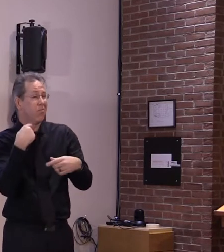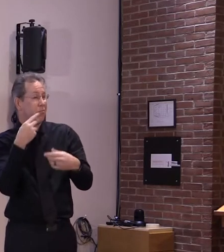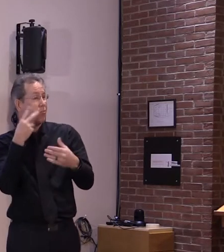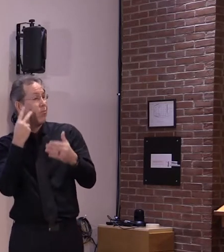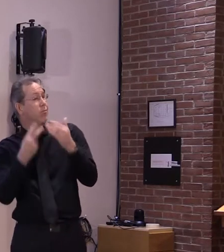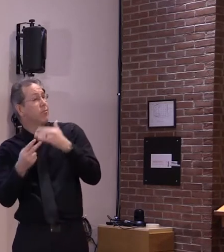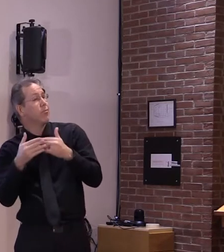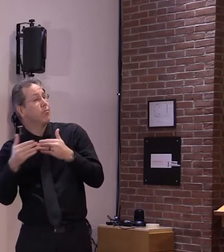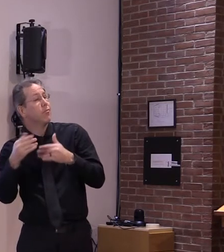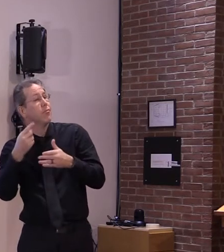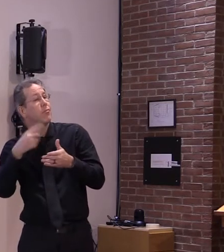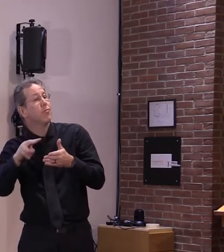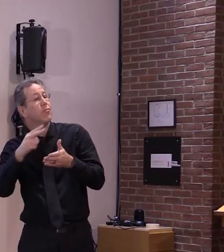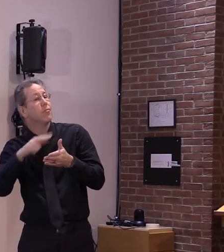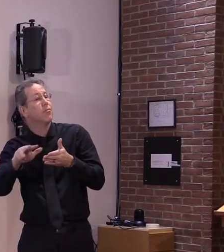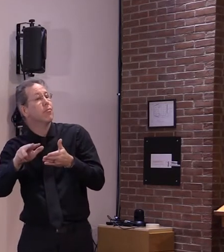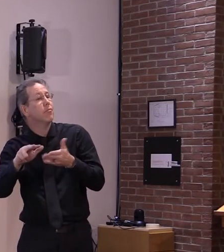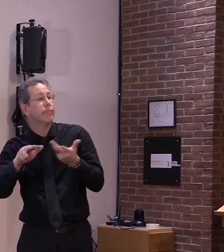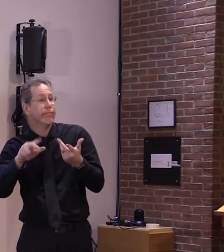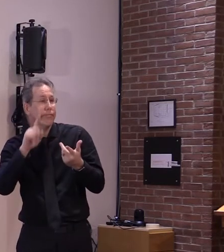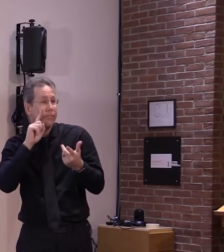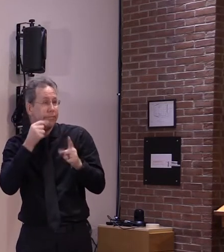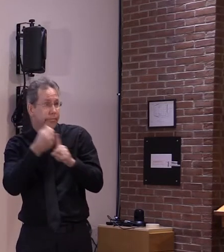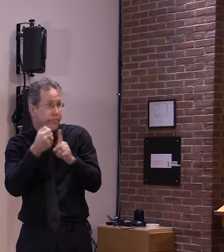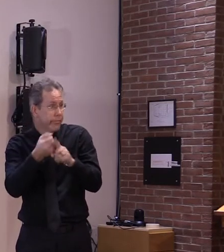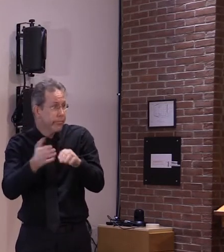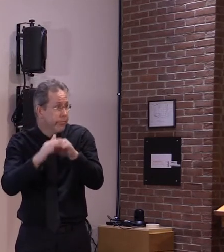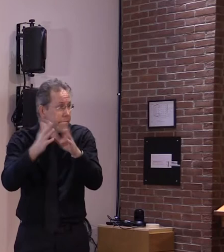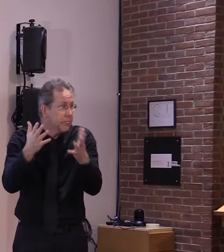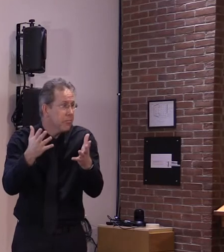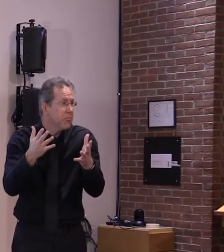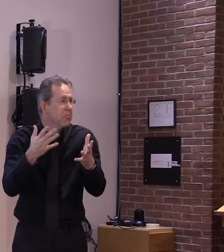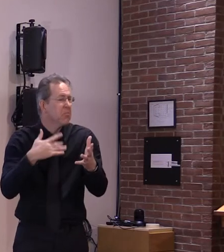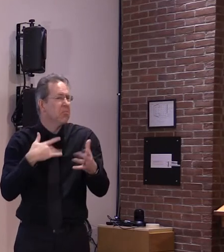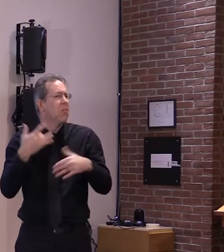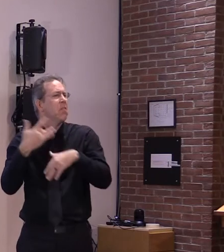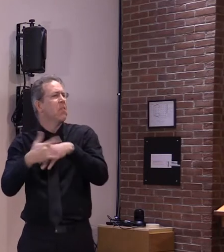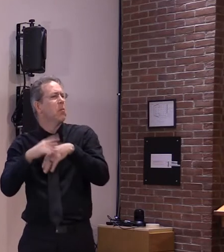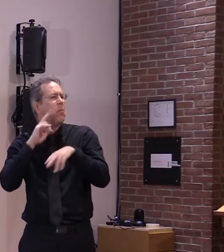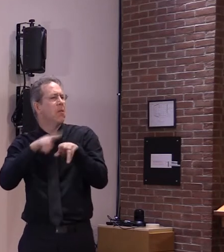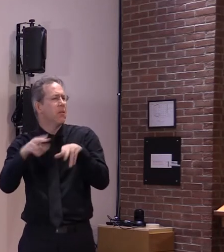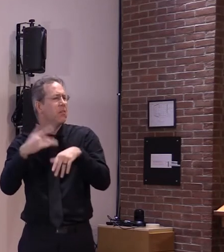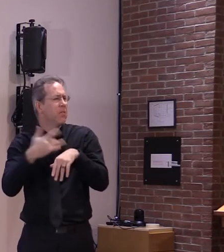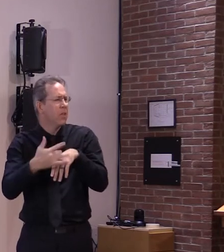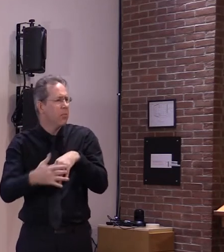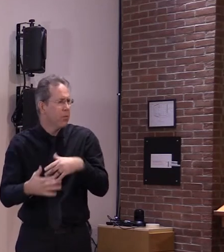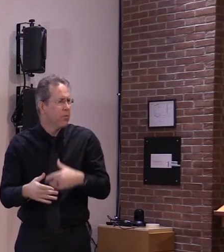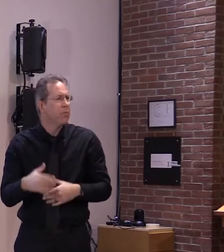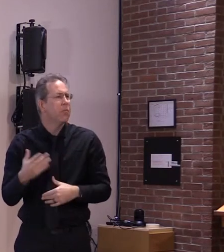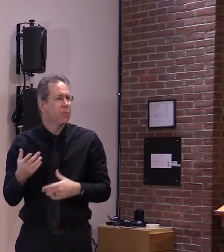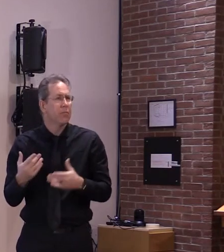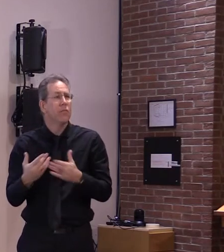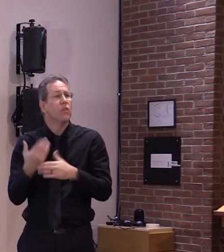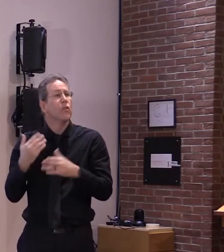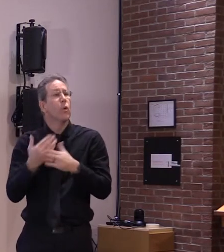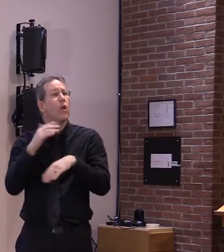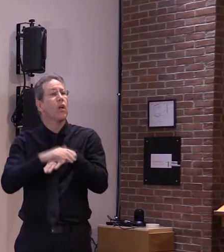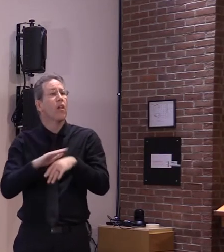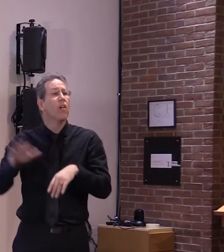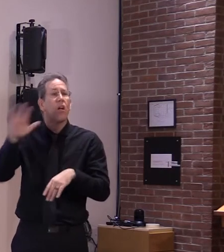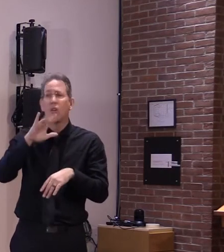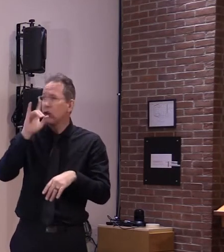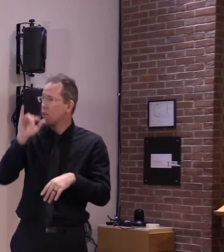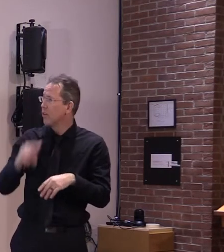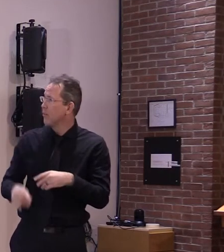if our cases continue to rise across northern new england we saw 321 cases